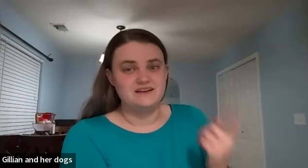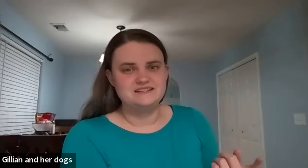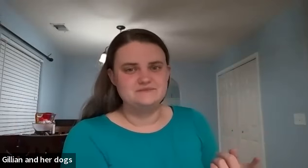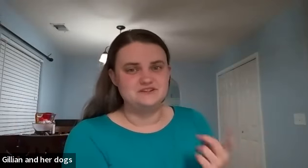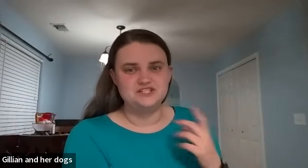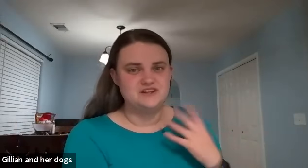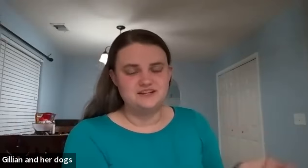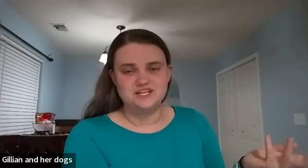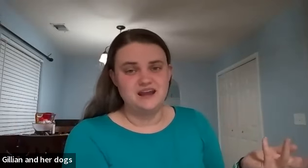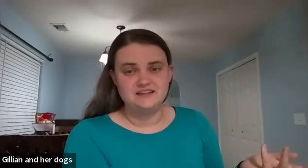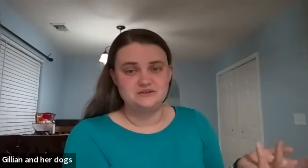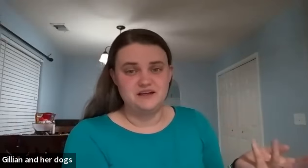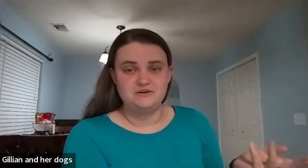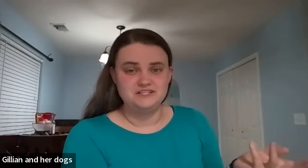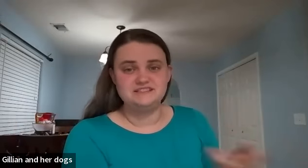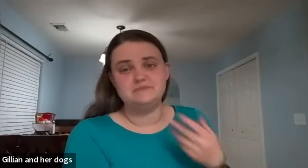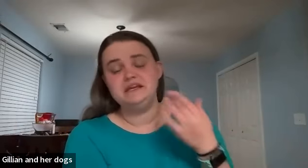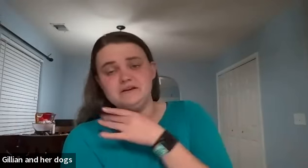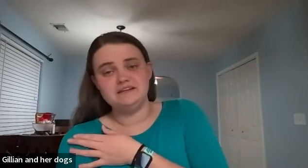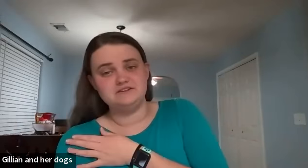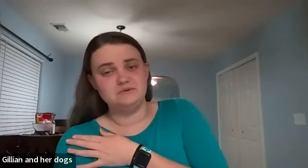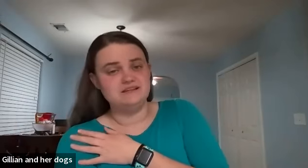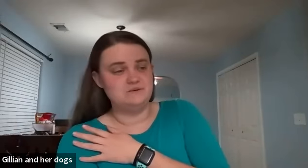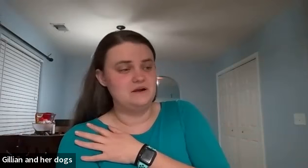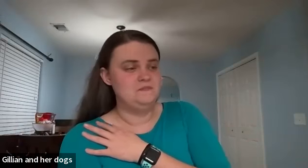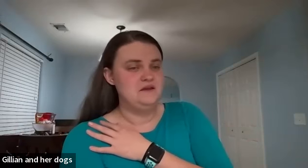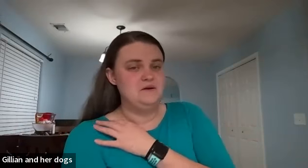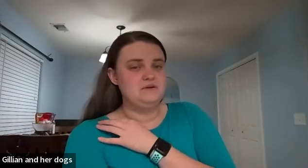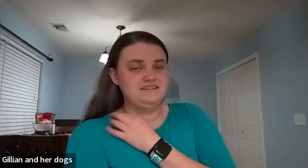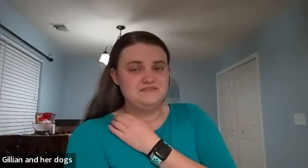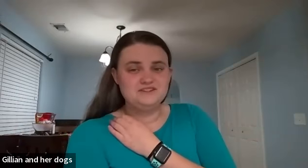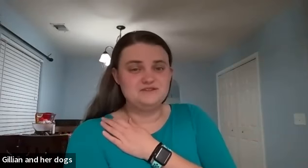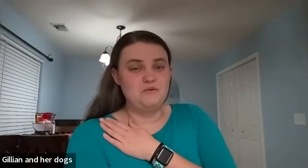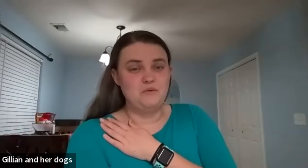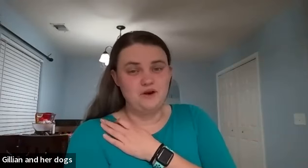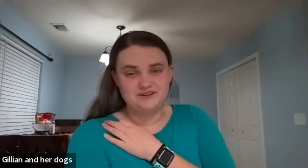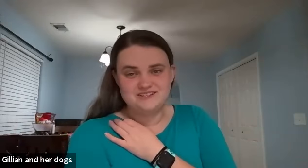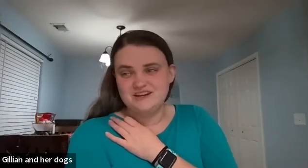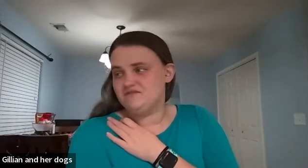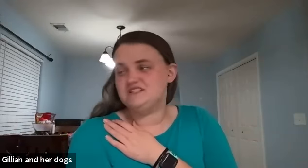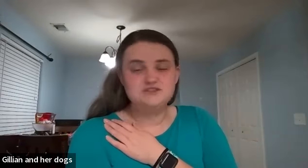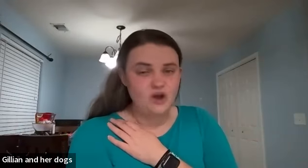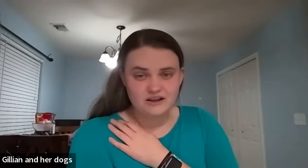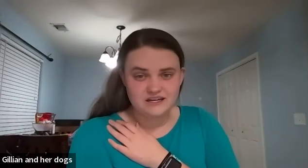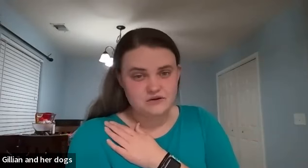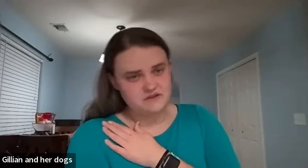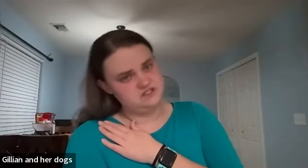a lot of times they're just not shy to ask you a lot of questions i mean hearing kids are as well but like deaf kids are even worse they see you talk to anyone they'll